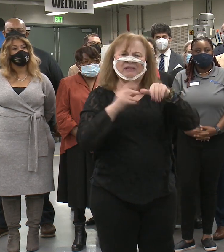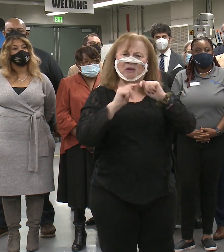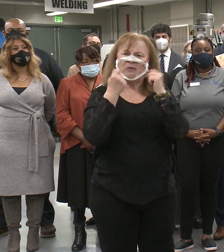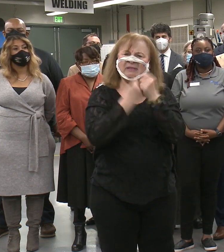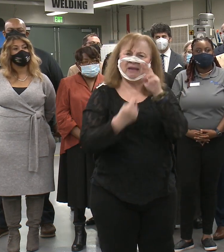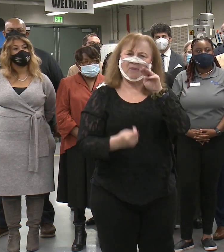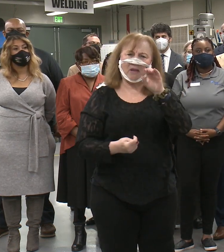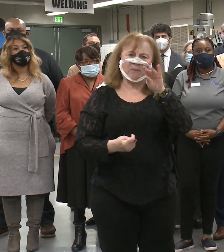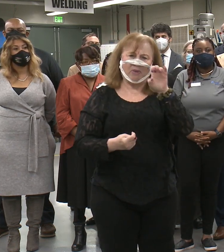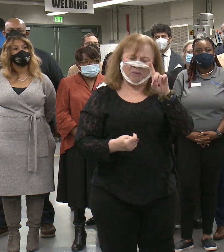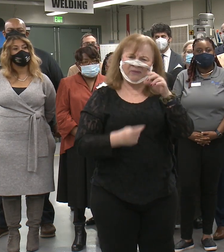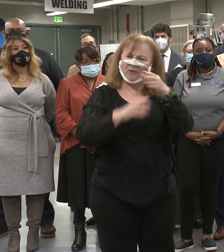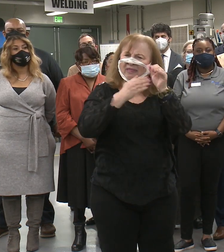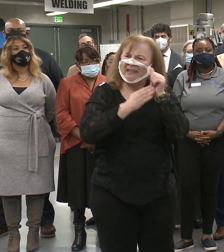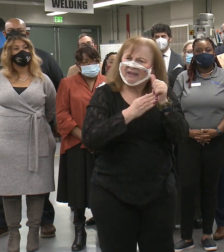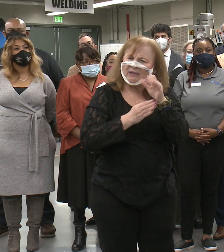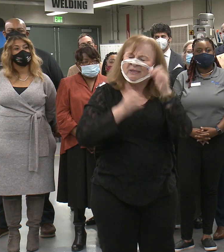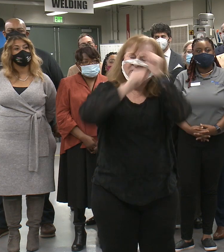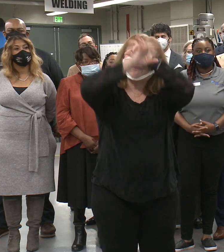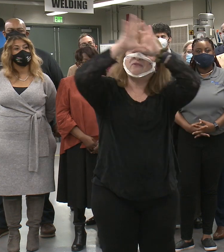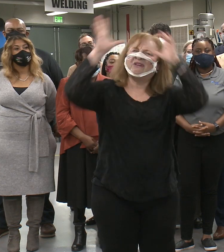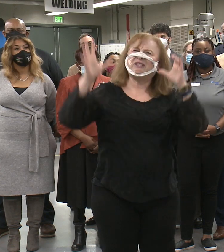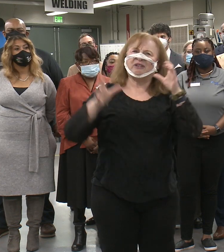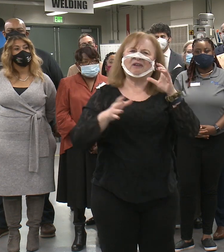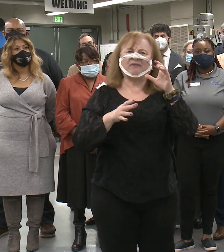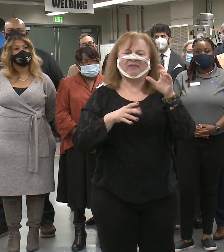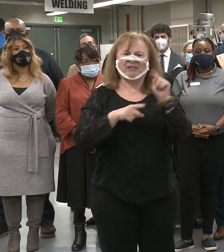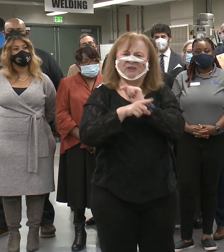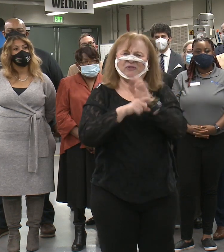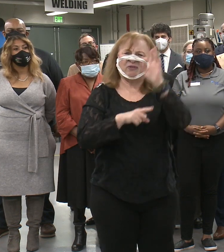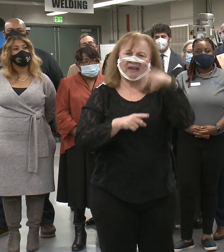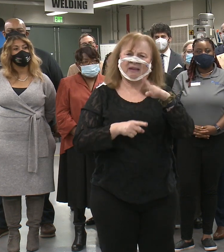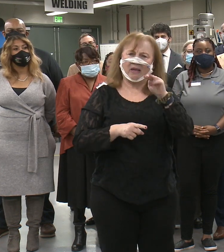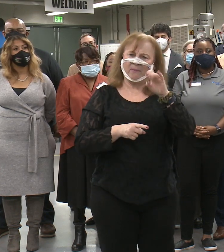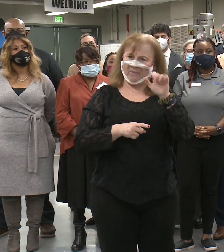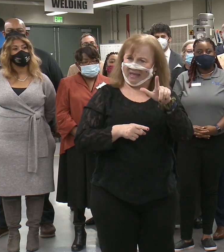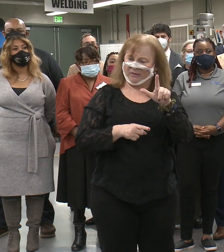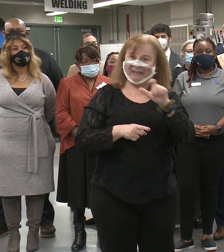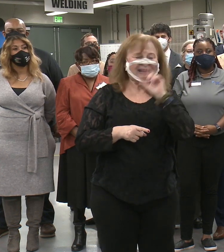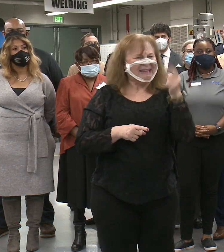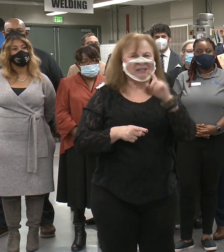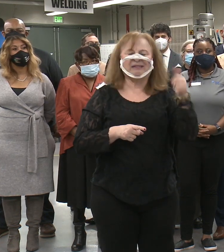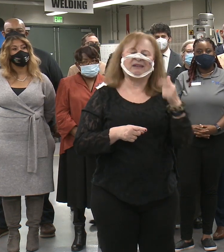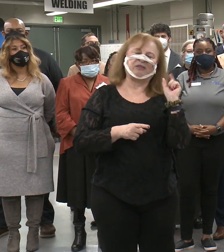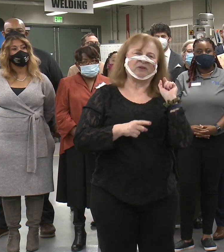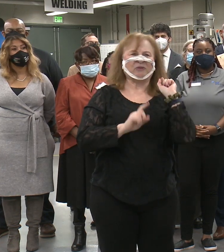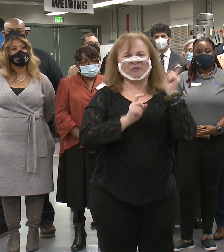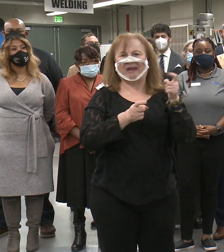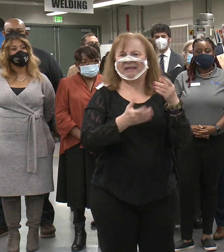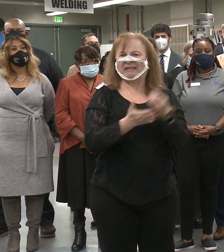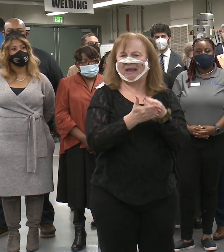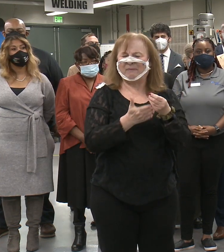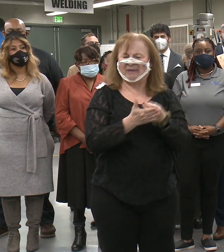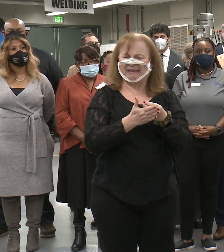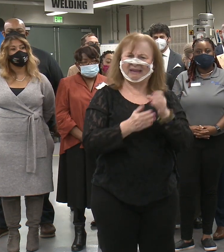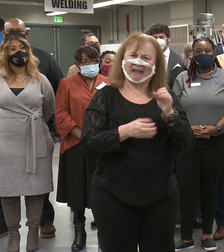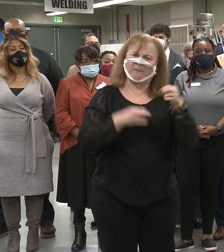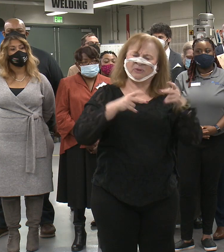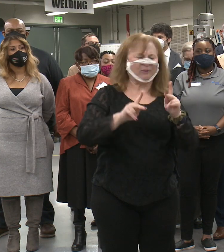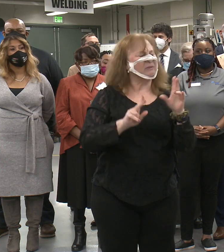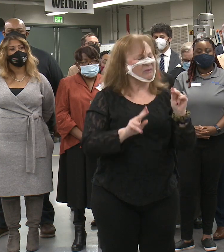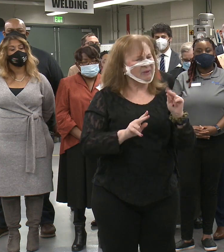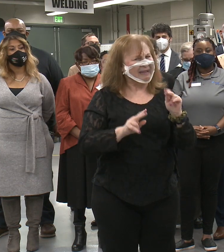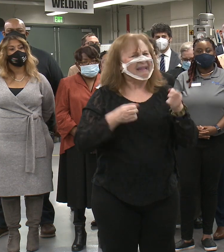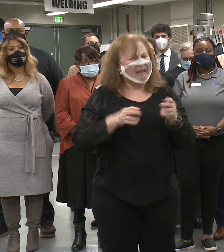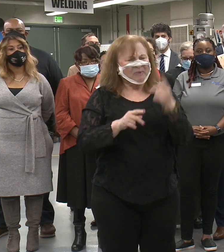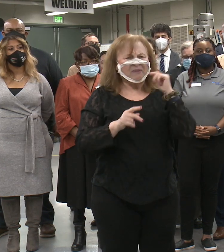their leadership and vision on the train-up model. The train-up model is not just another grant opportunity for JARC. It's